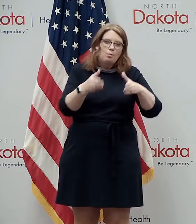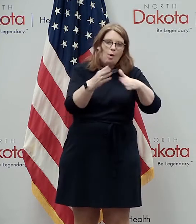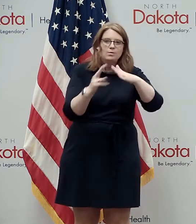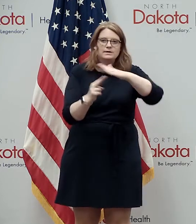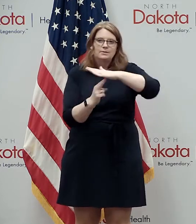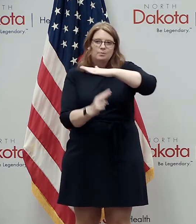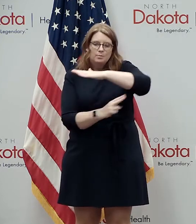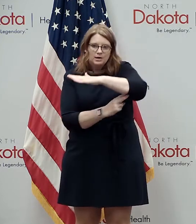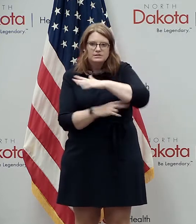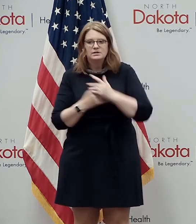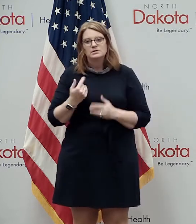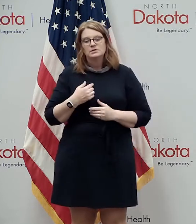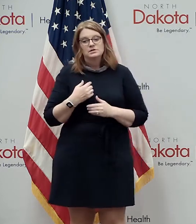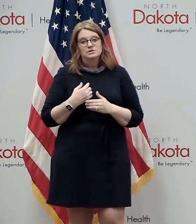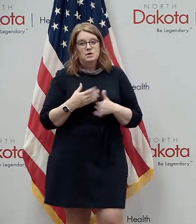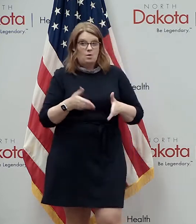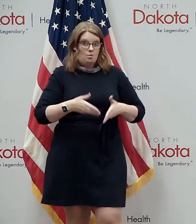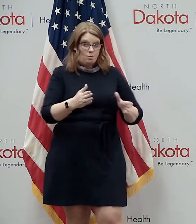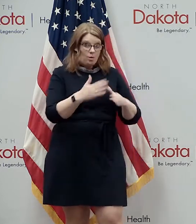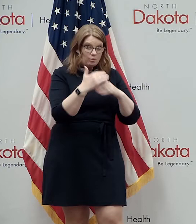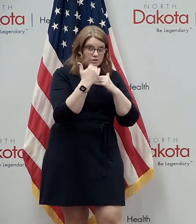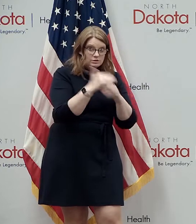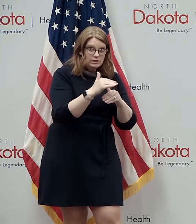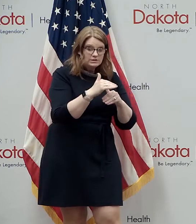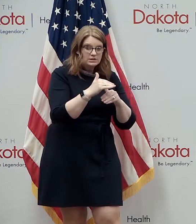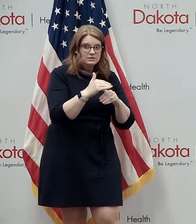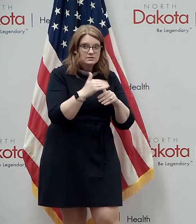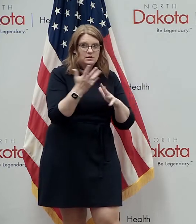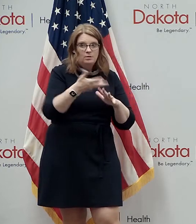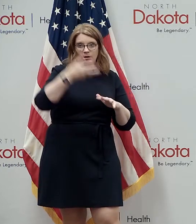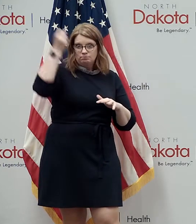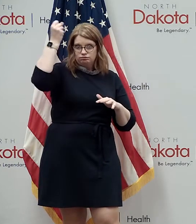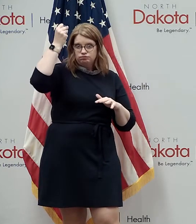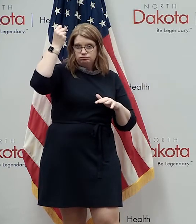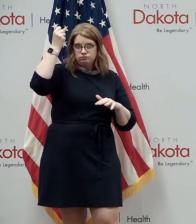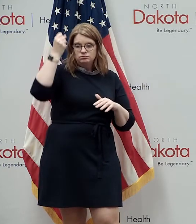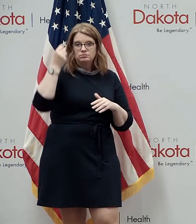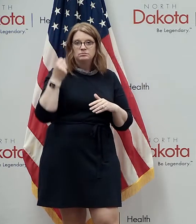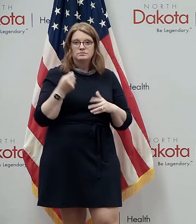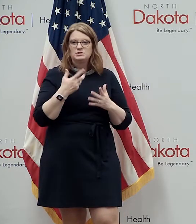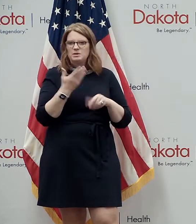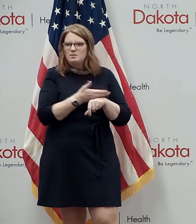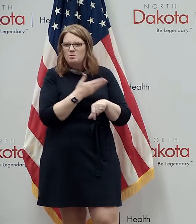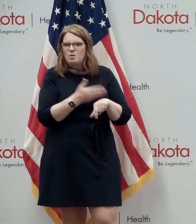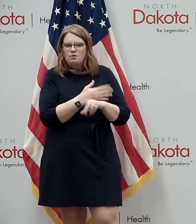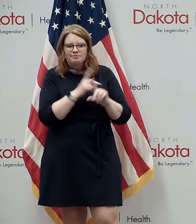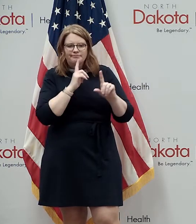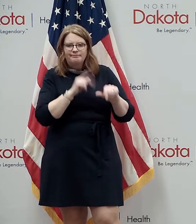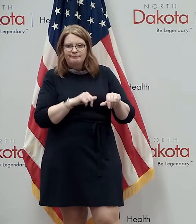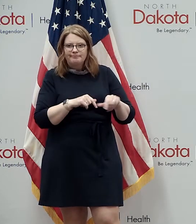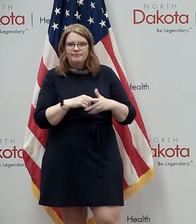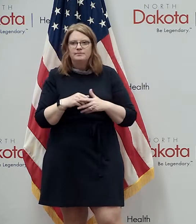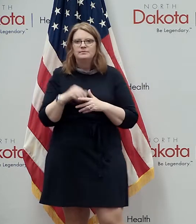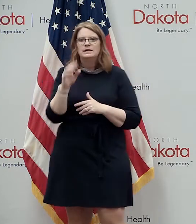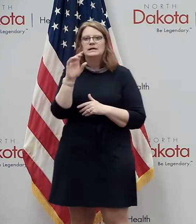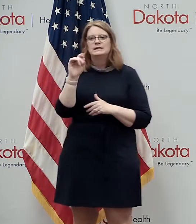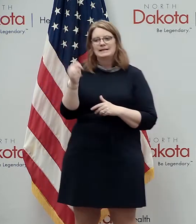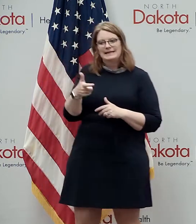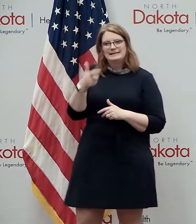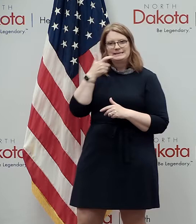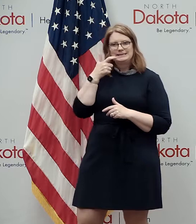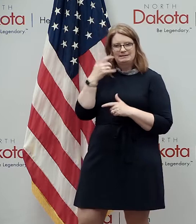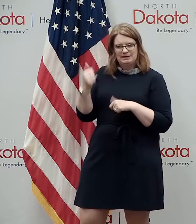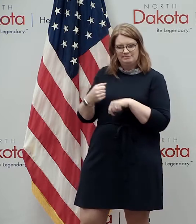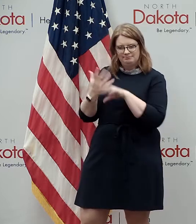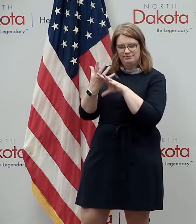we lifted road restrictions early on state roads and bridges to improve improve response operations we launched teleworking for many dot